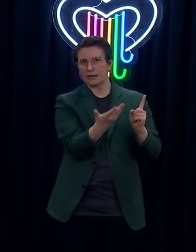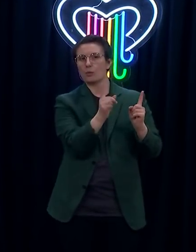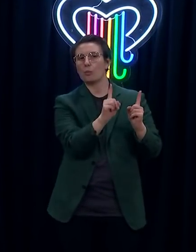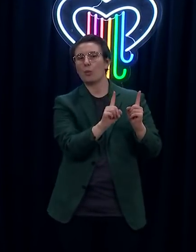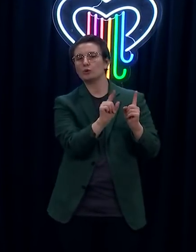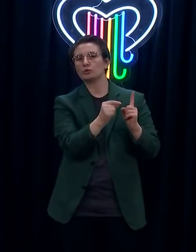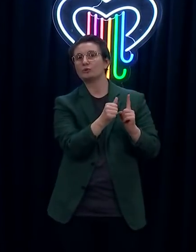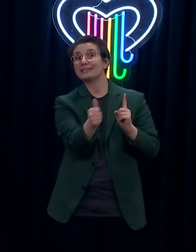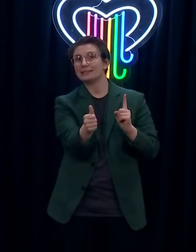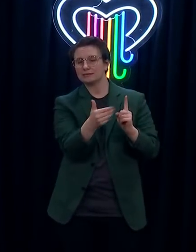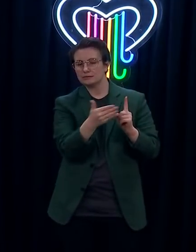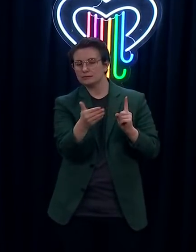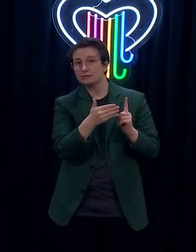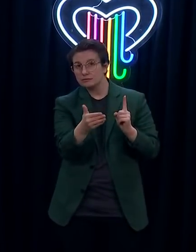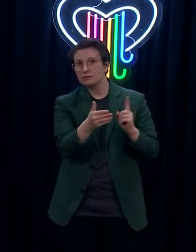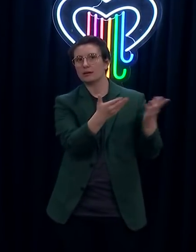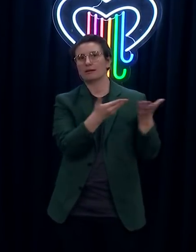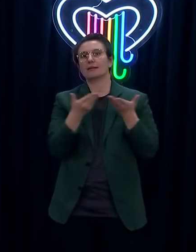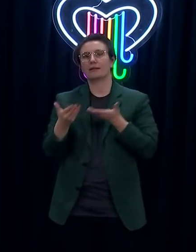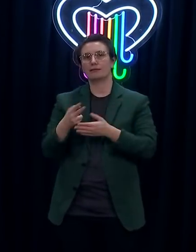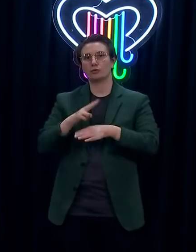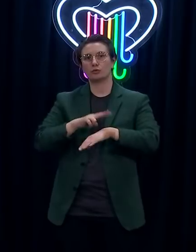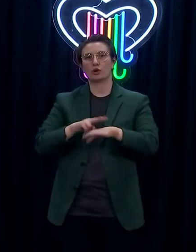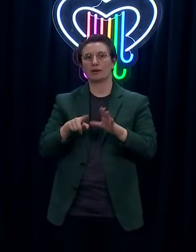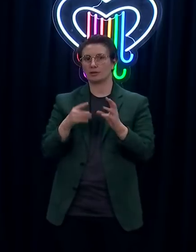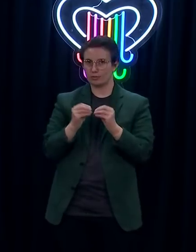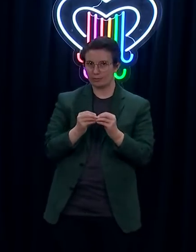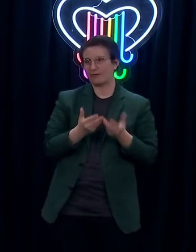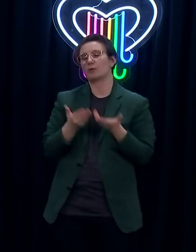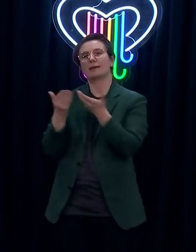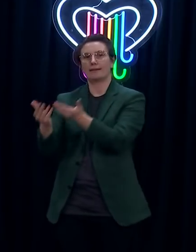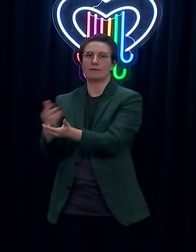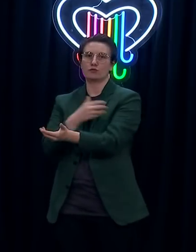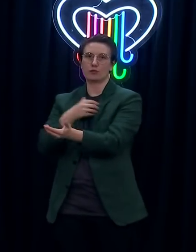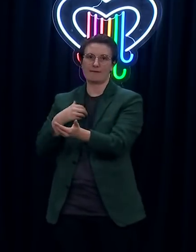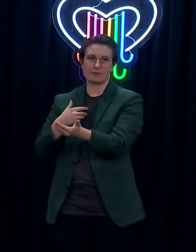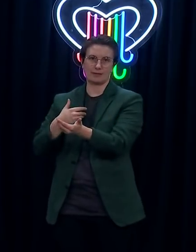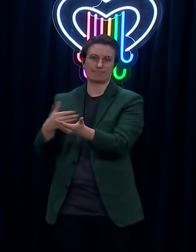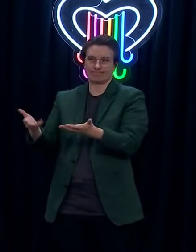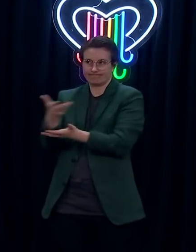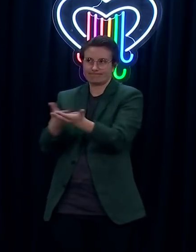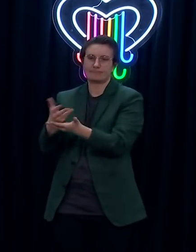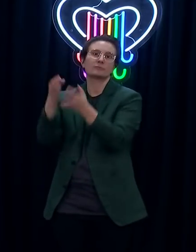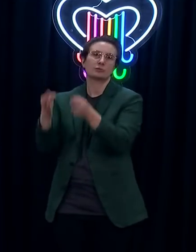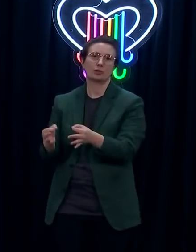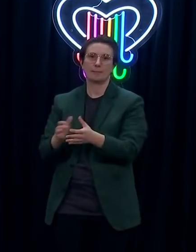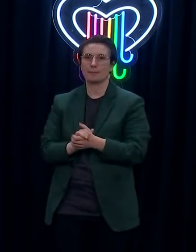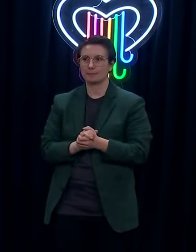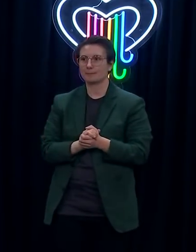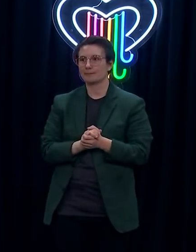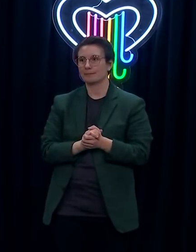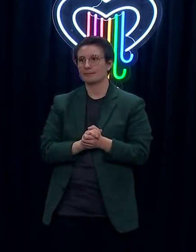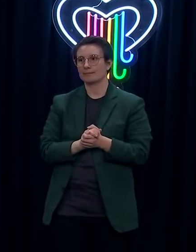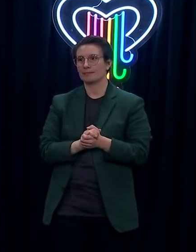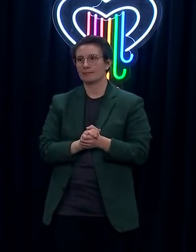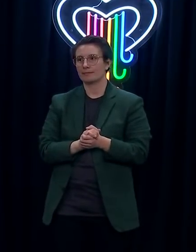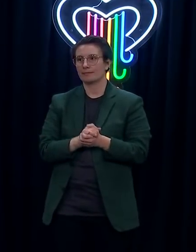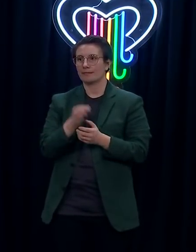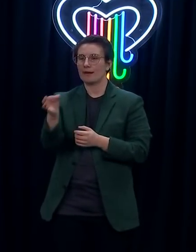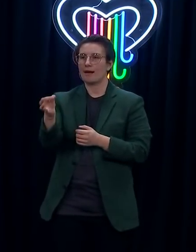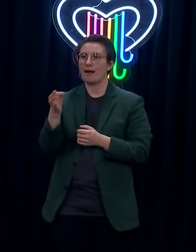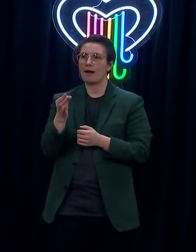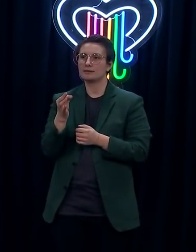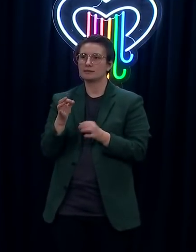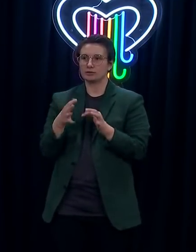over movement. ...being done though, now that we've been in Biscata period for a while now, is there, I don't know, like a Brian Roach type